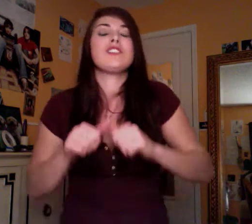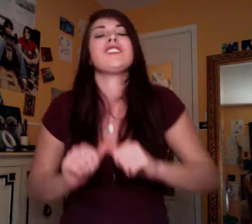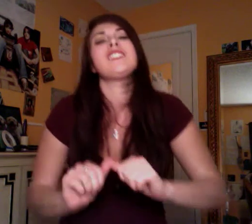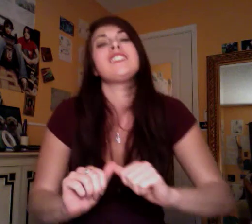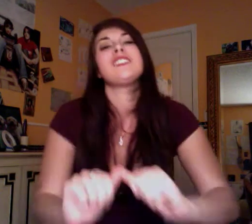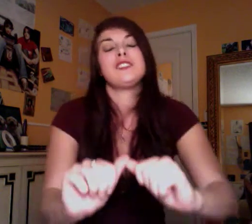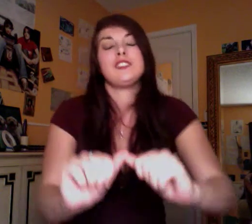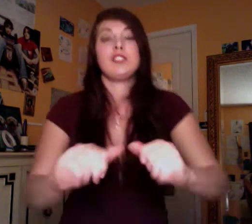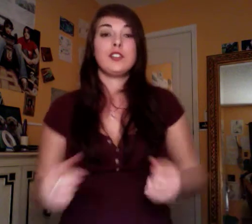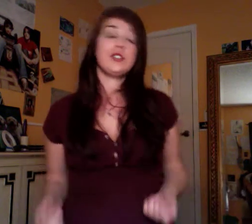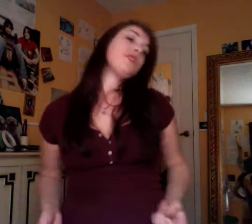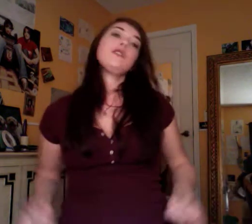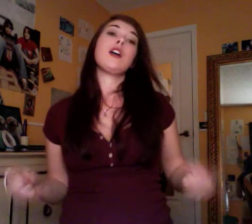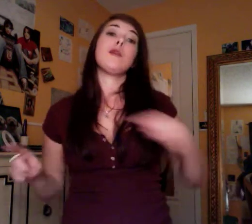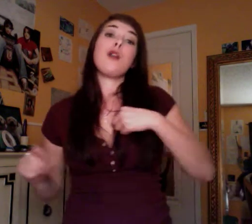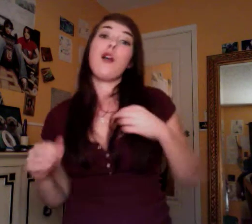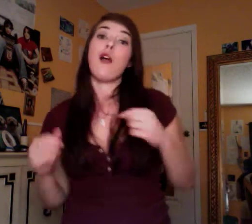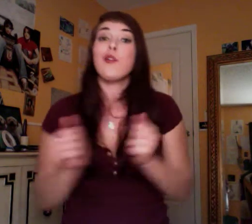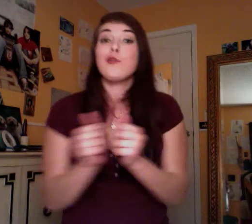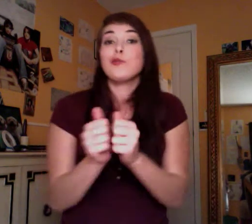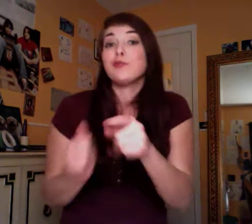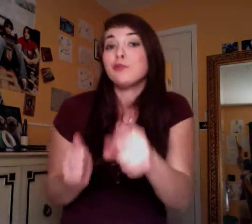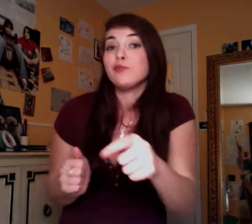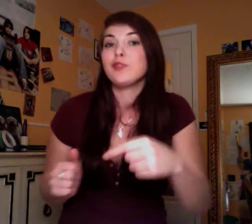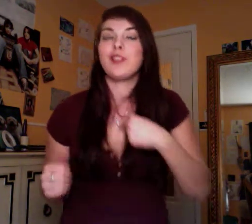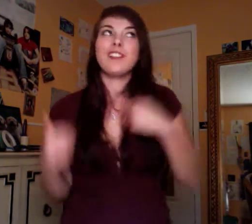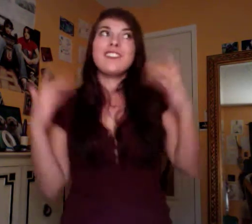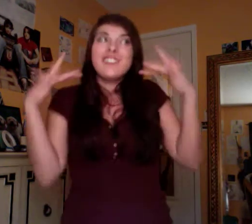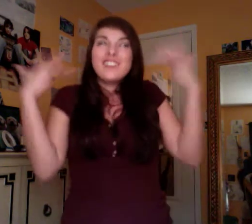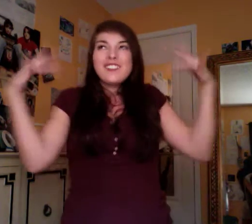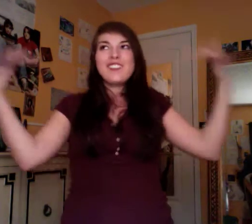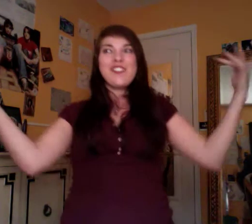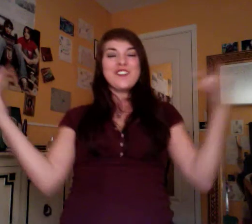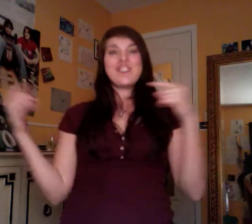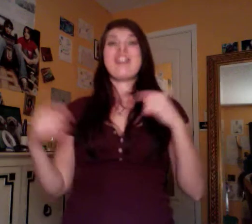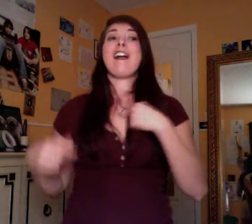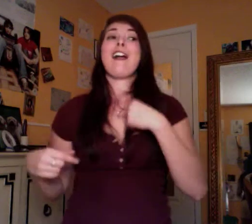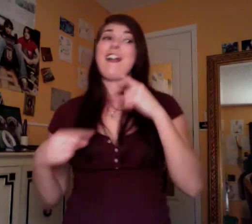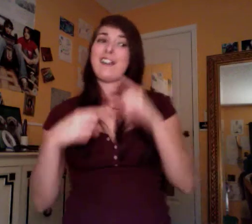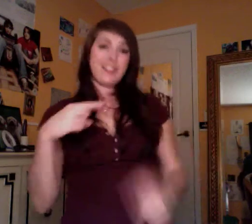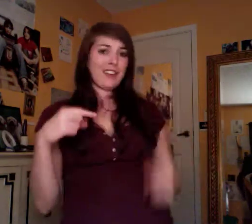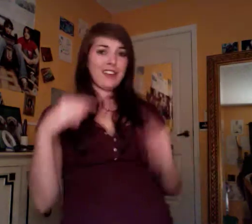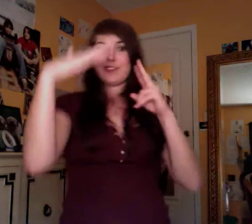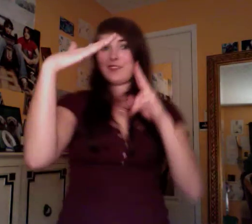stay right close to, cause you make me shine, and I don't wanna place bets,